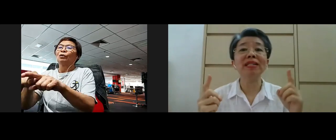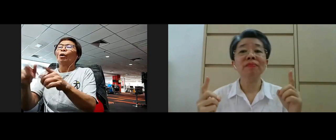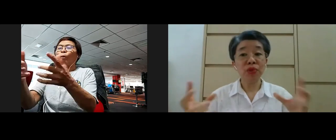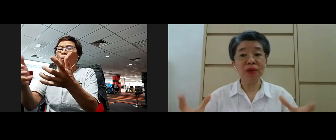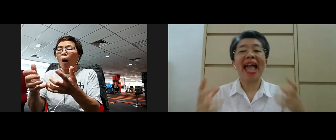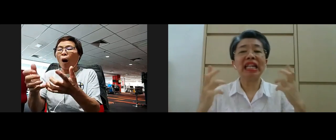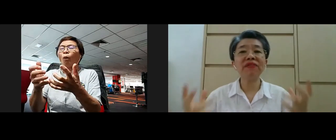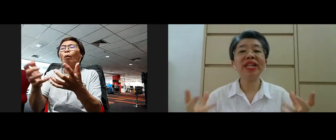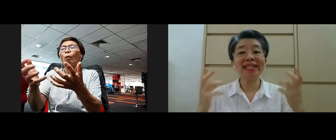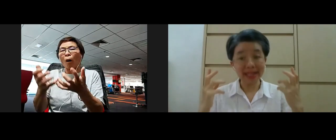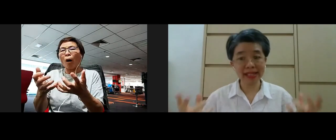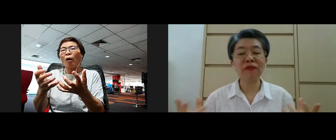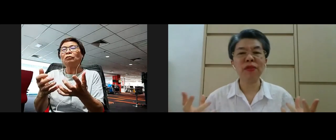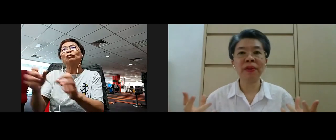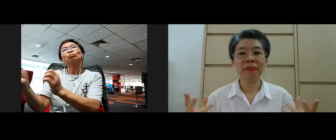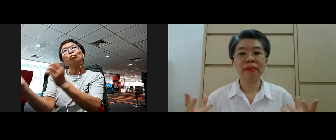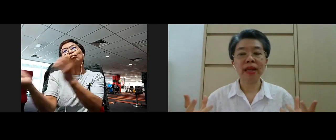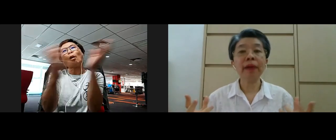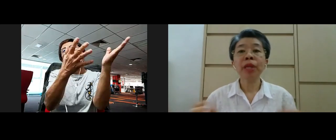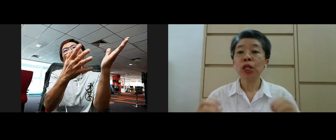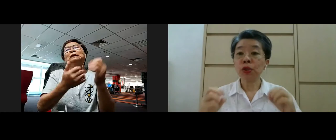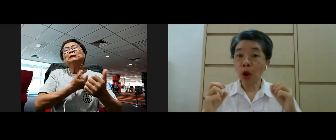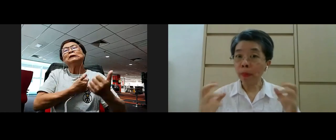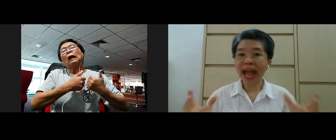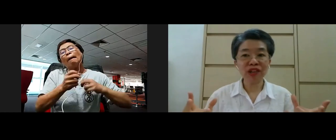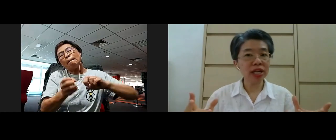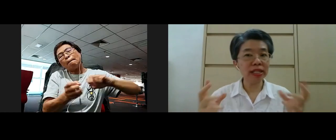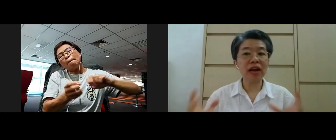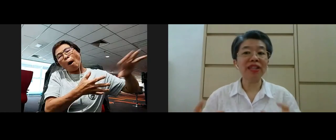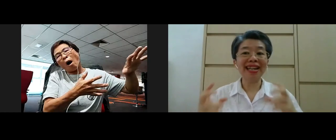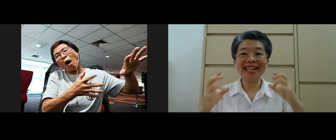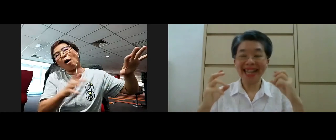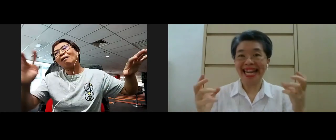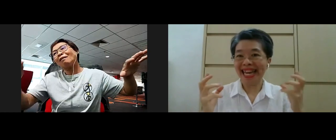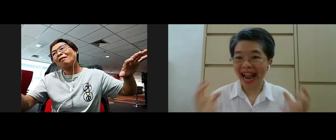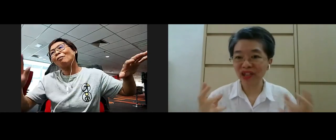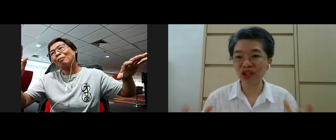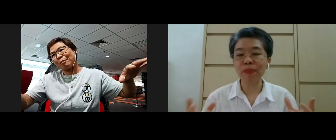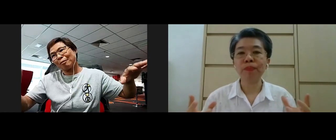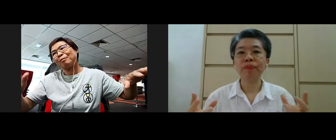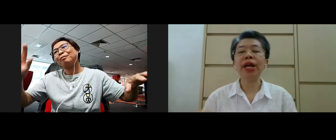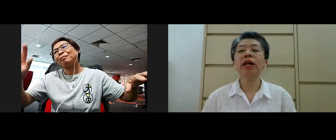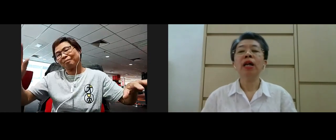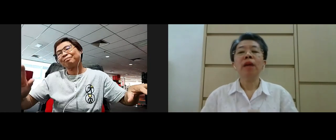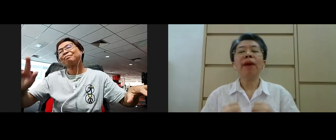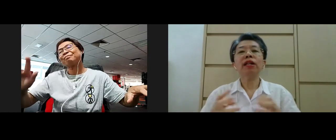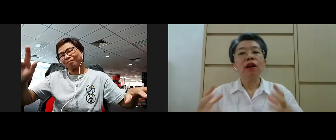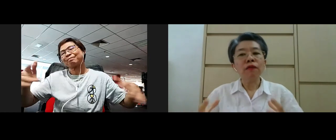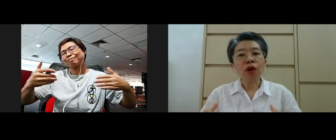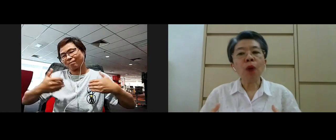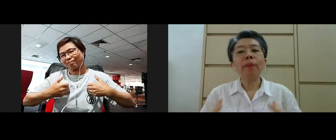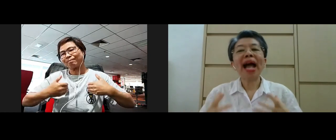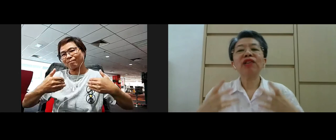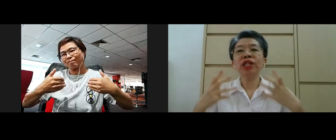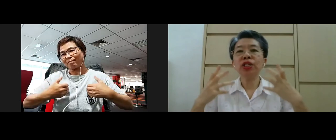effort to alleviate the suffering yeah so compassion is definitely in action yeah but